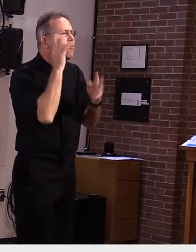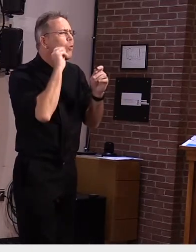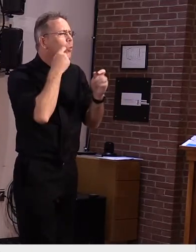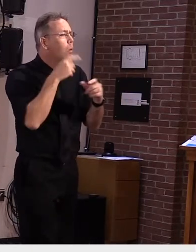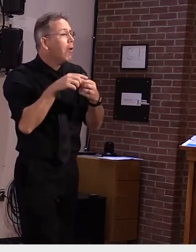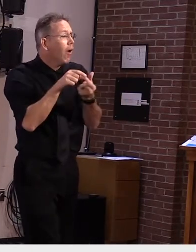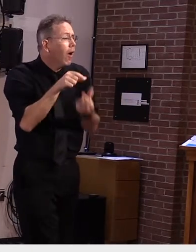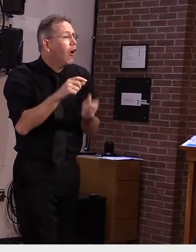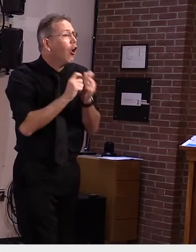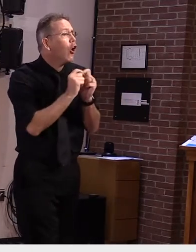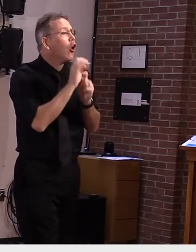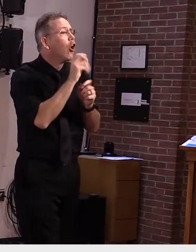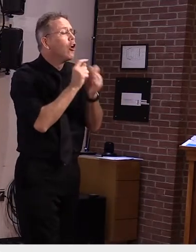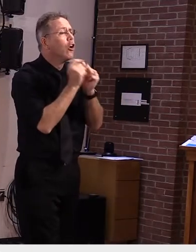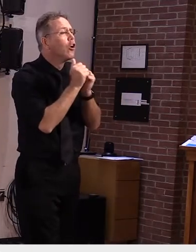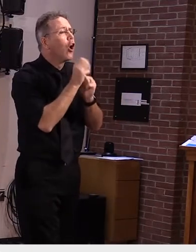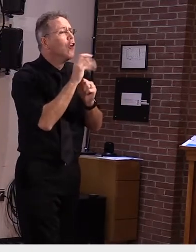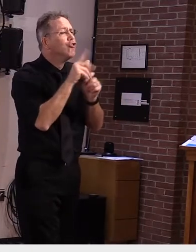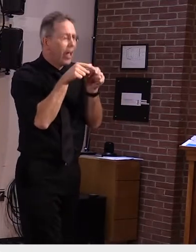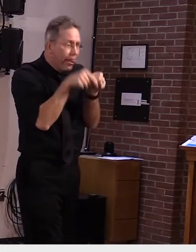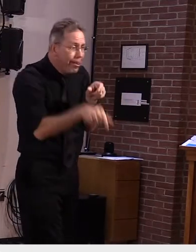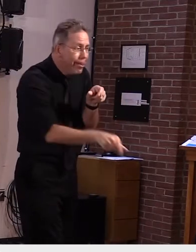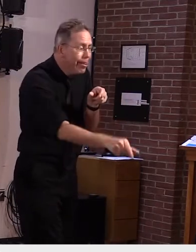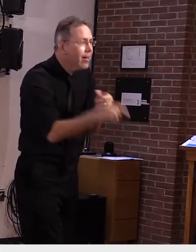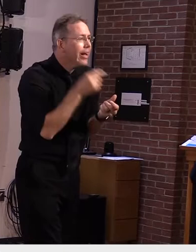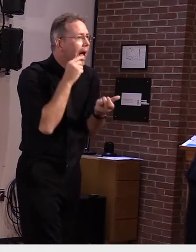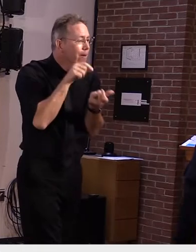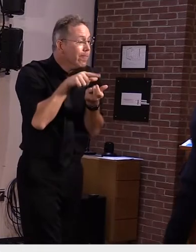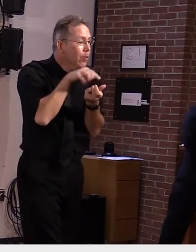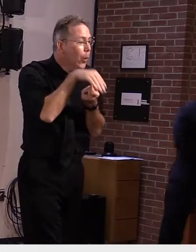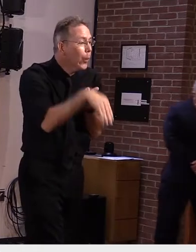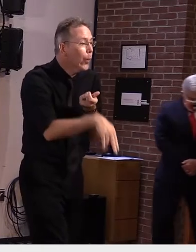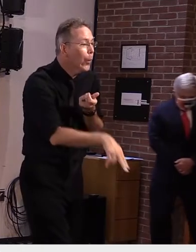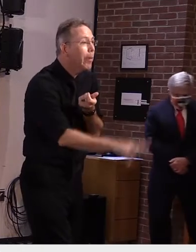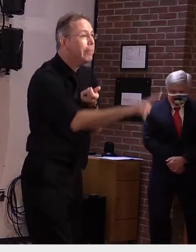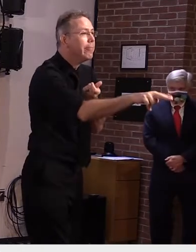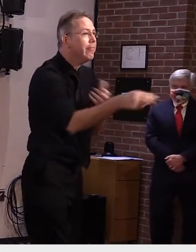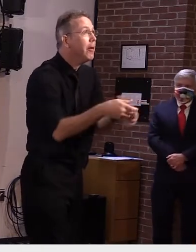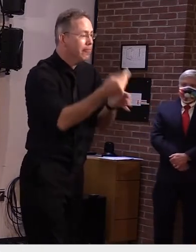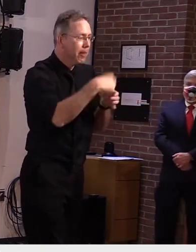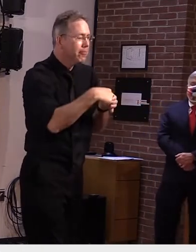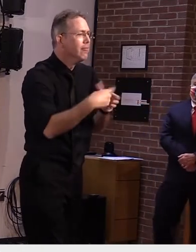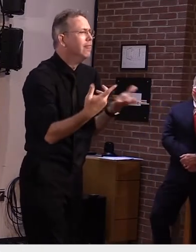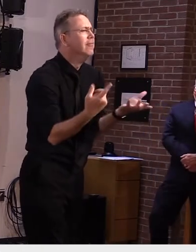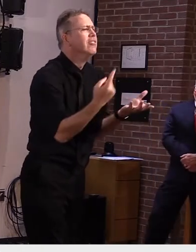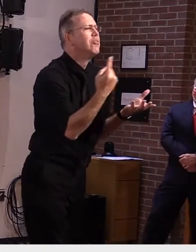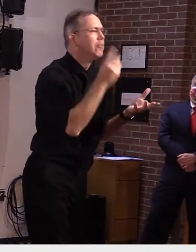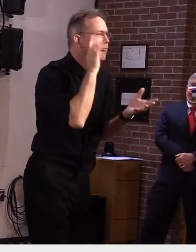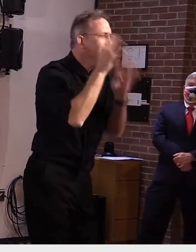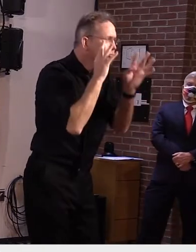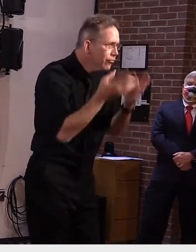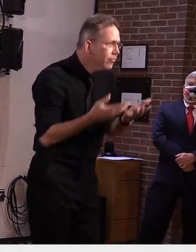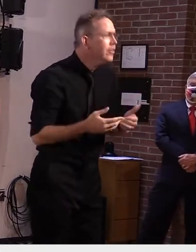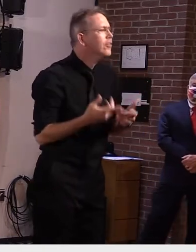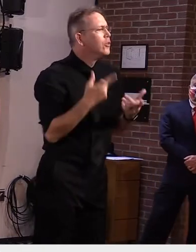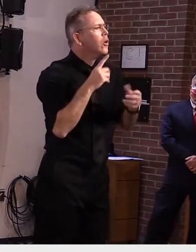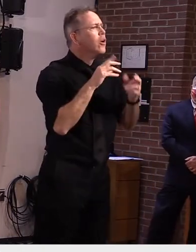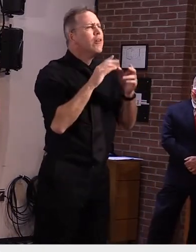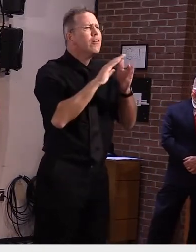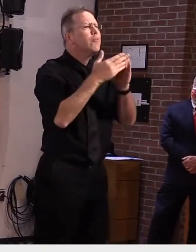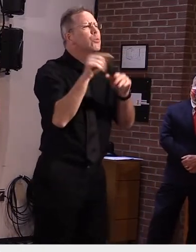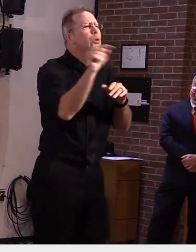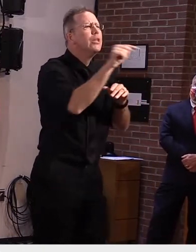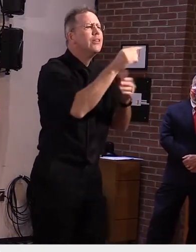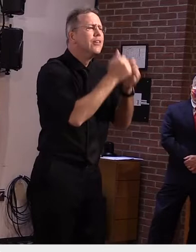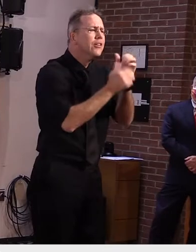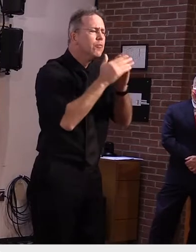outside but communities uh have a responsibility for their constituents as well and uh it's up to uh to them uh